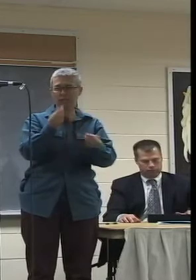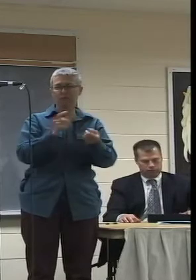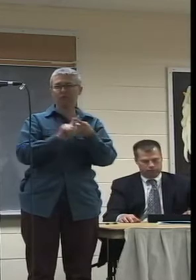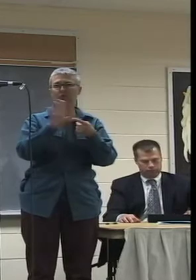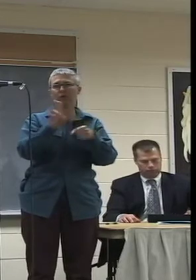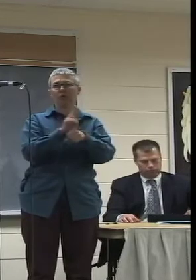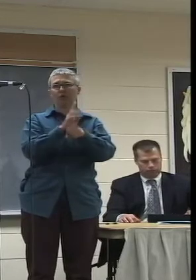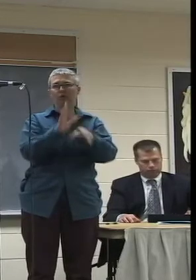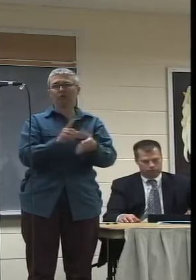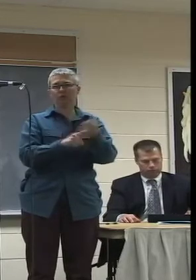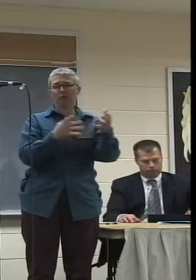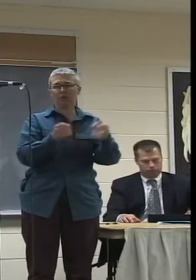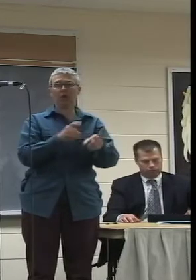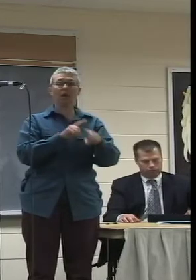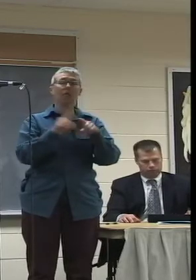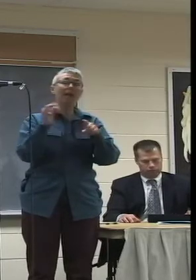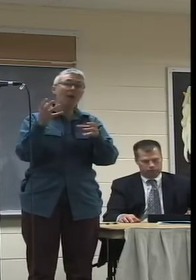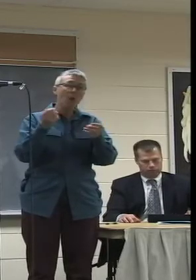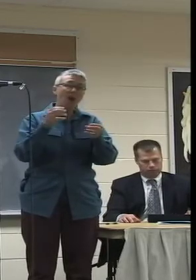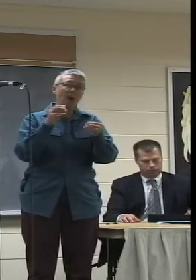if we're going to talk about dollars and cents,